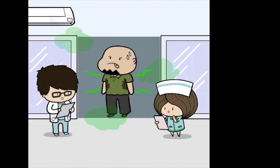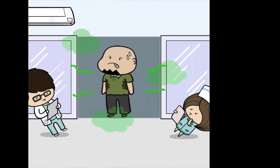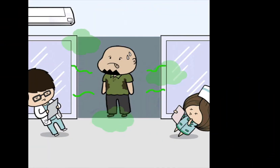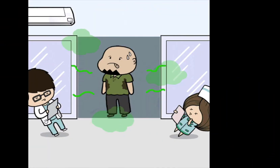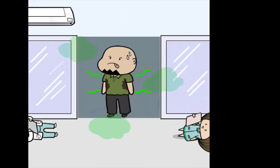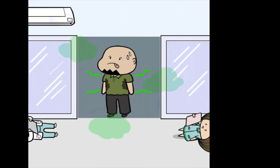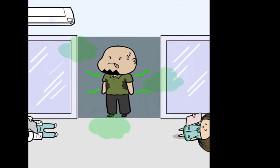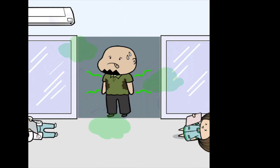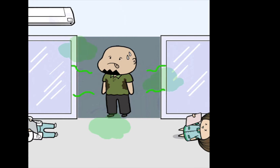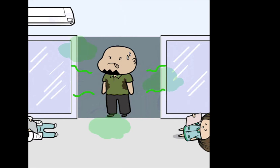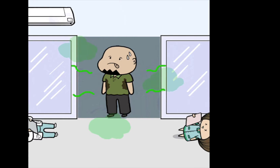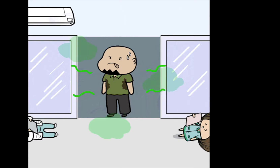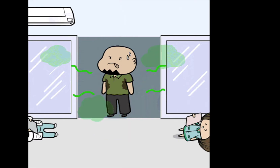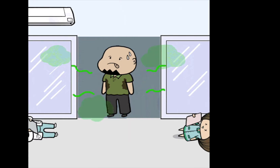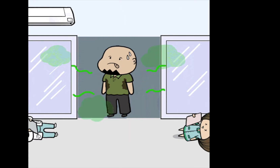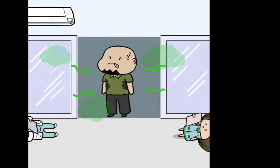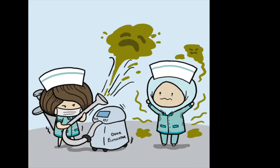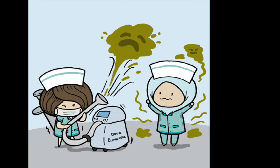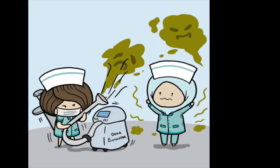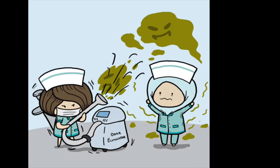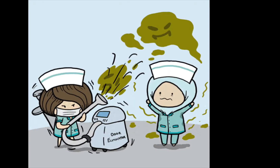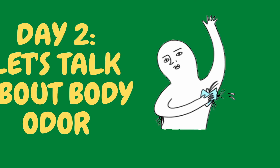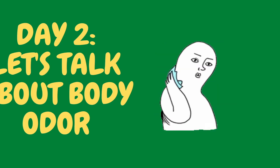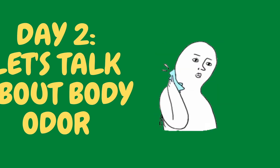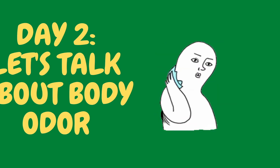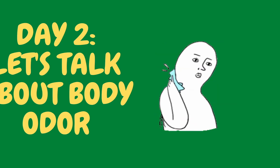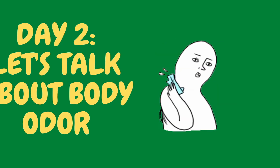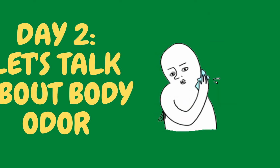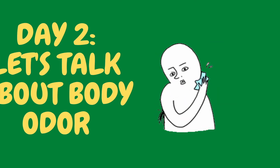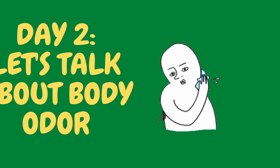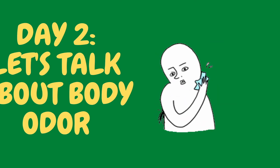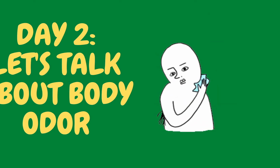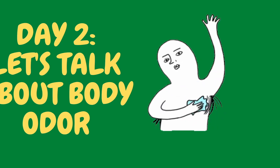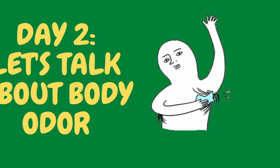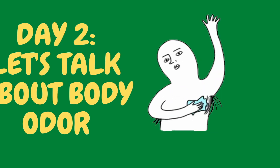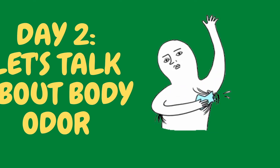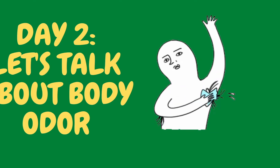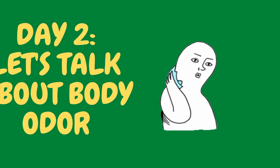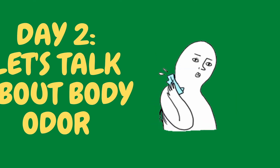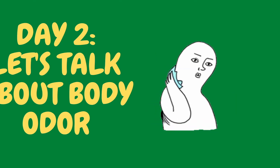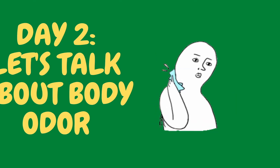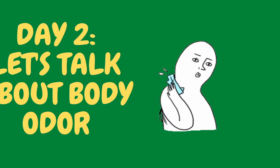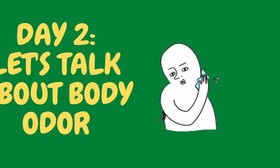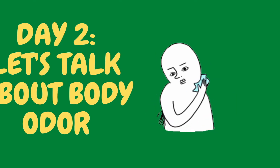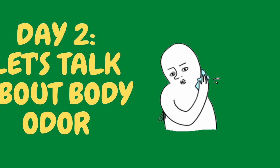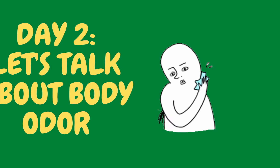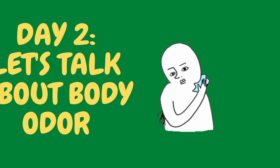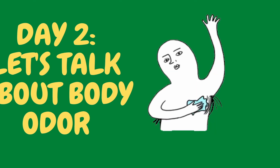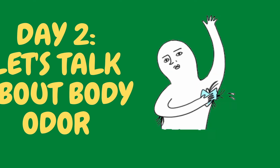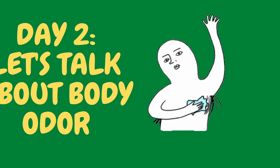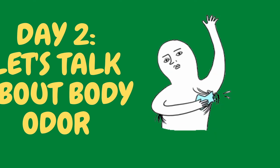are a of